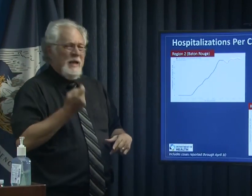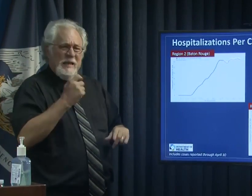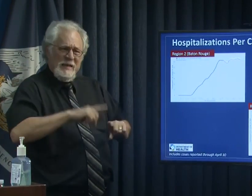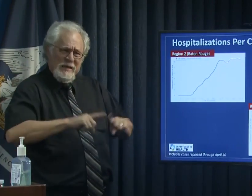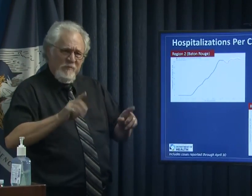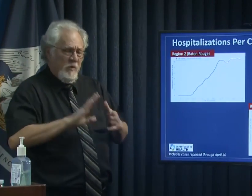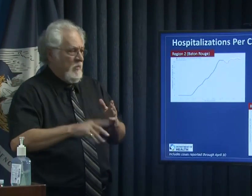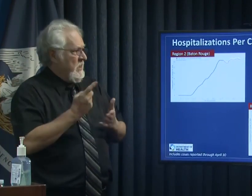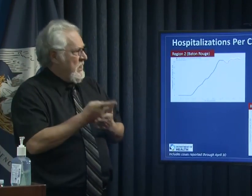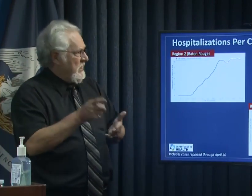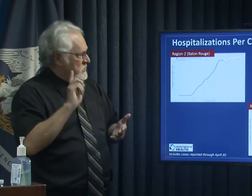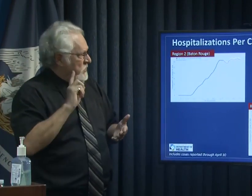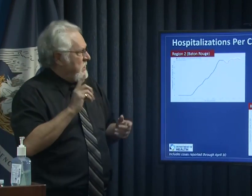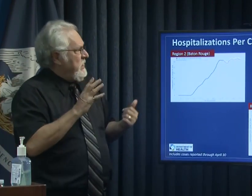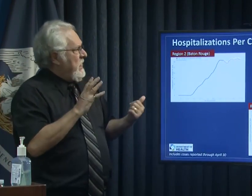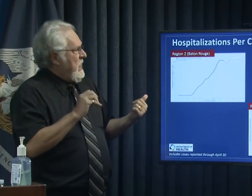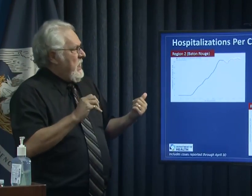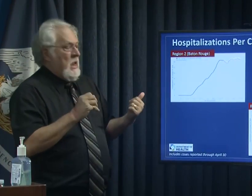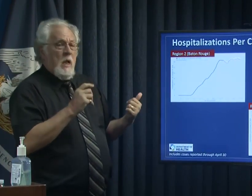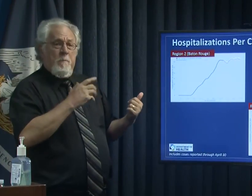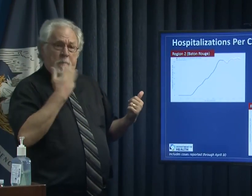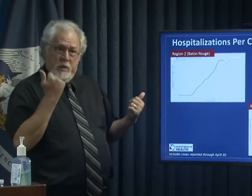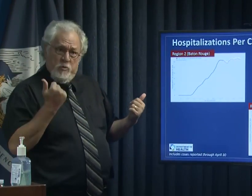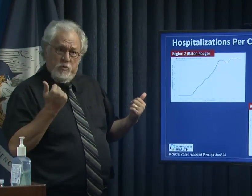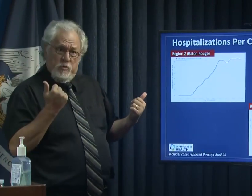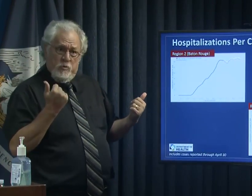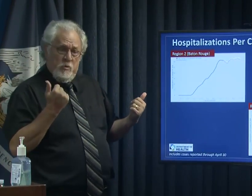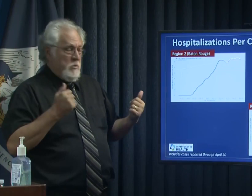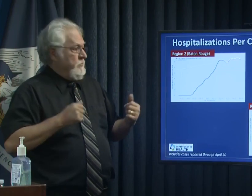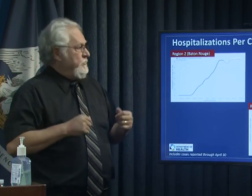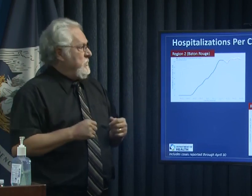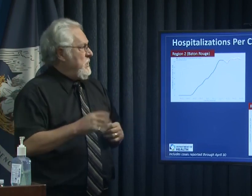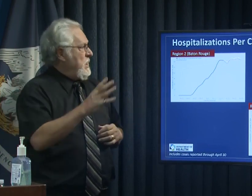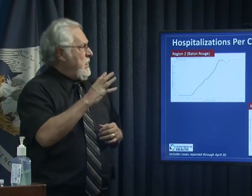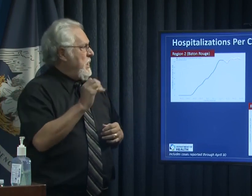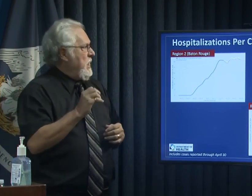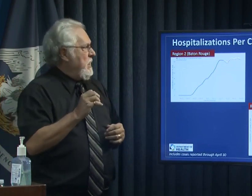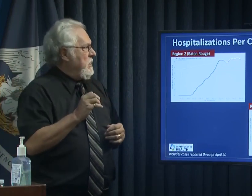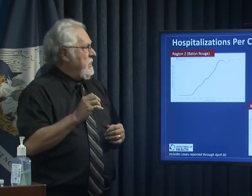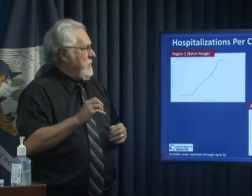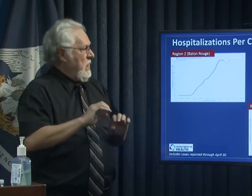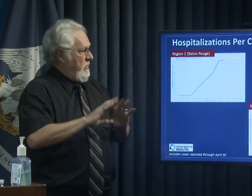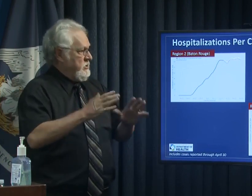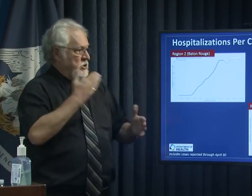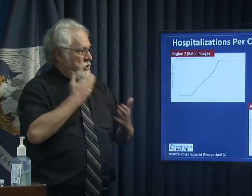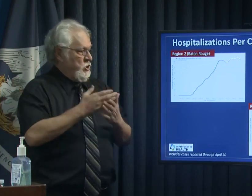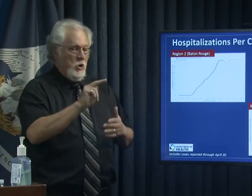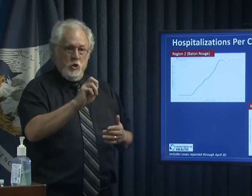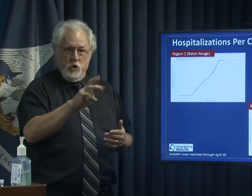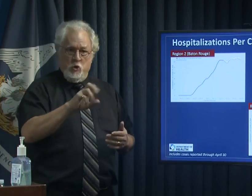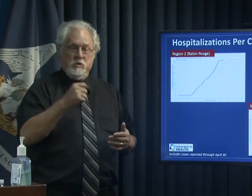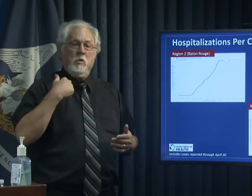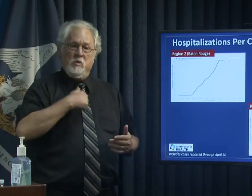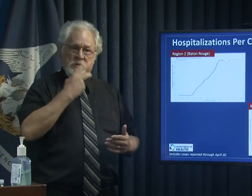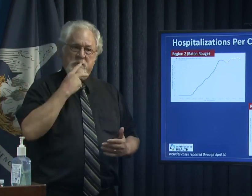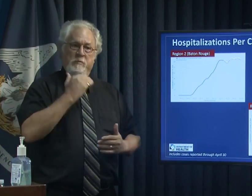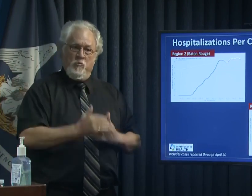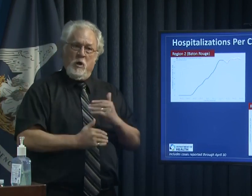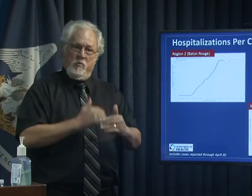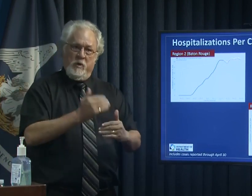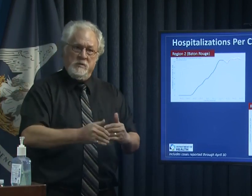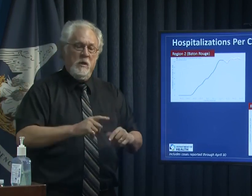than we saw last week and it's actually a little bit better um and and that's obviously good news we're seeing progress